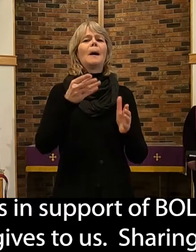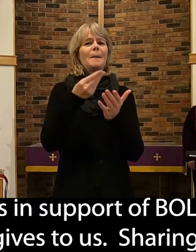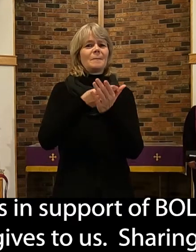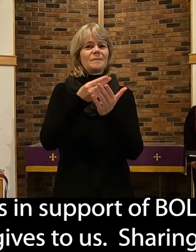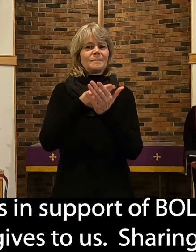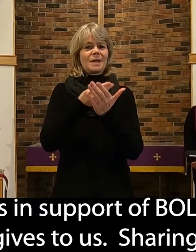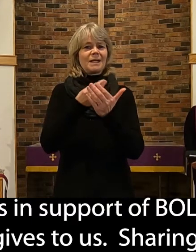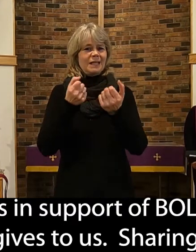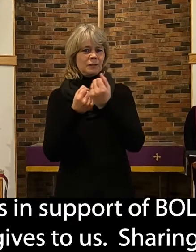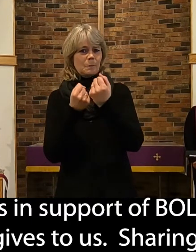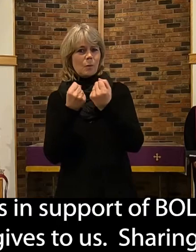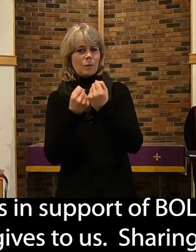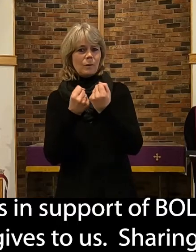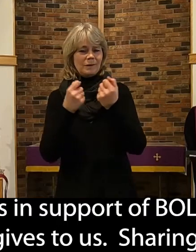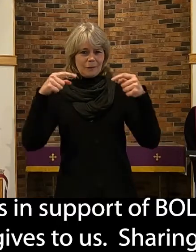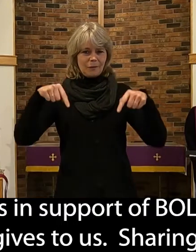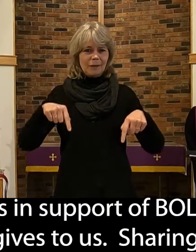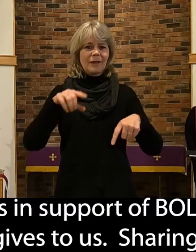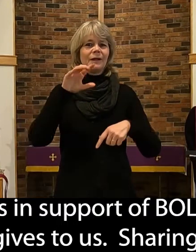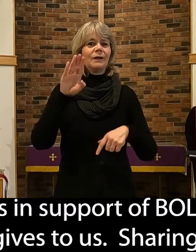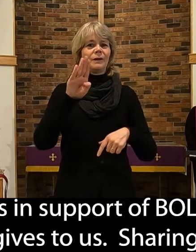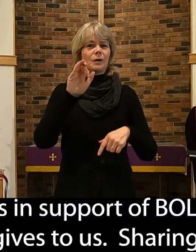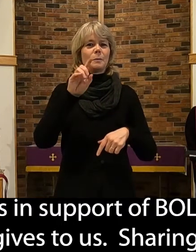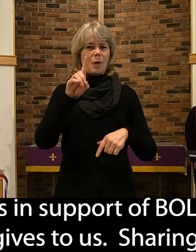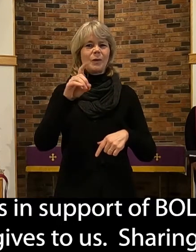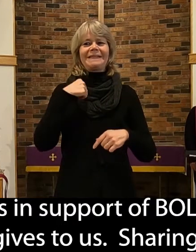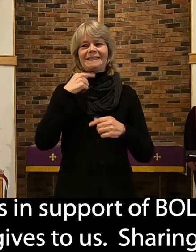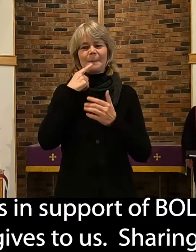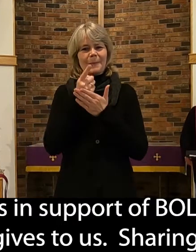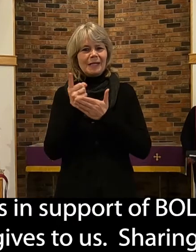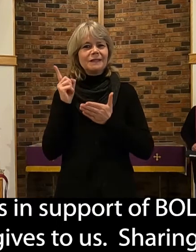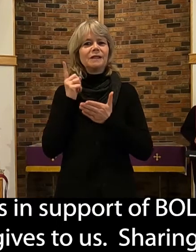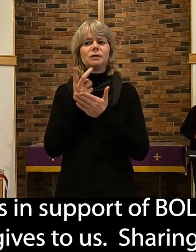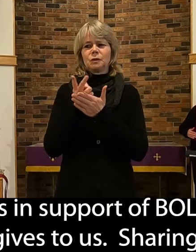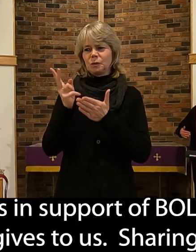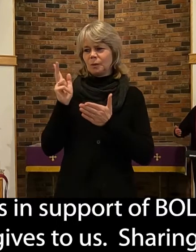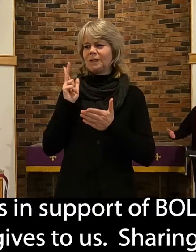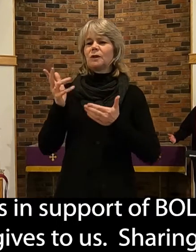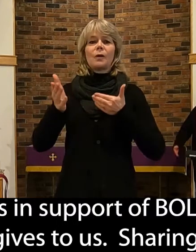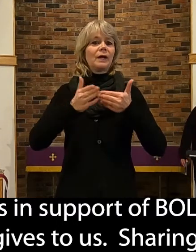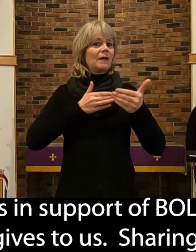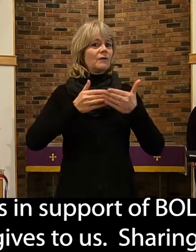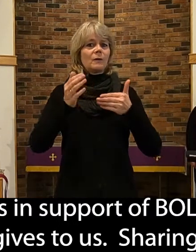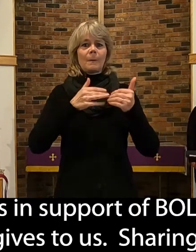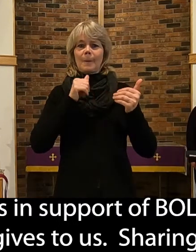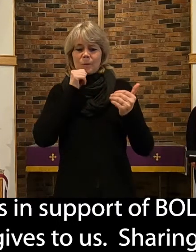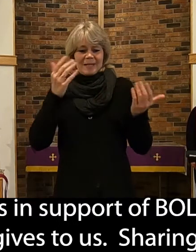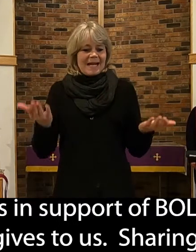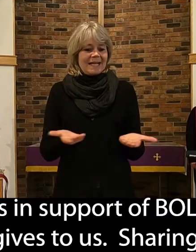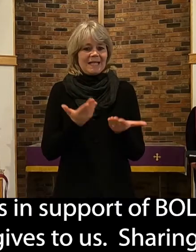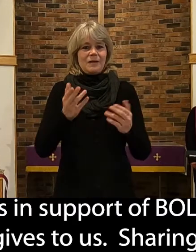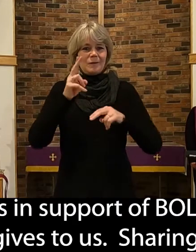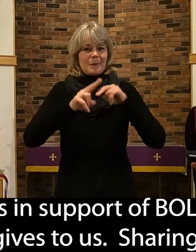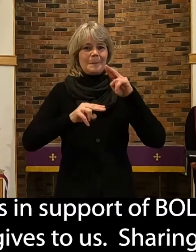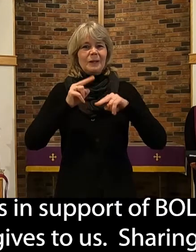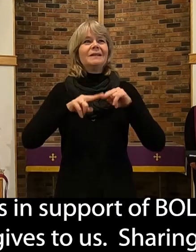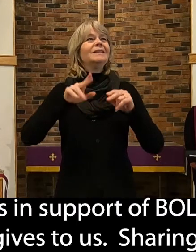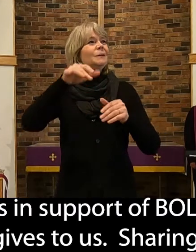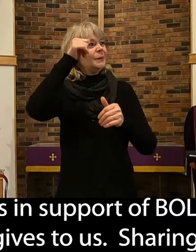of Life. As we've talked about in the last couple of weeks, even though we're separated, we still have a cost for our building. We still have